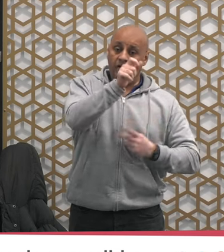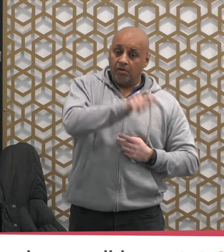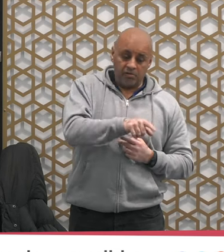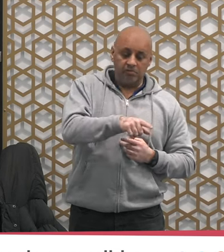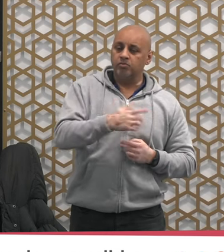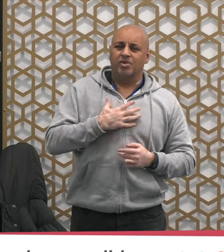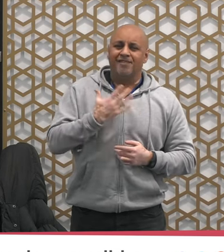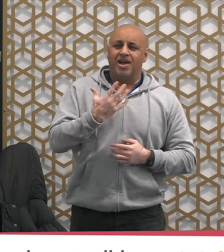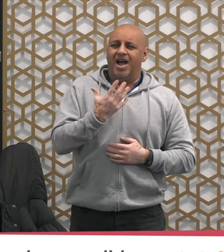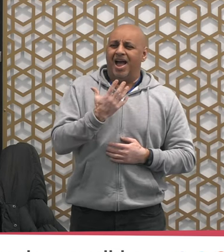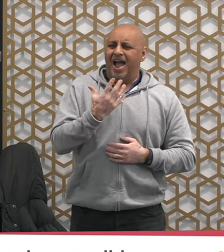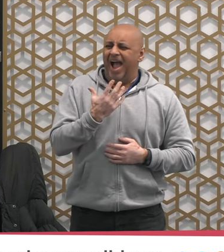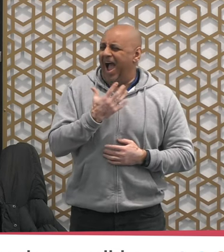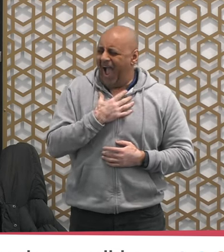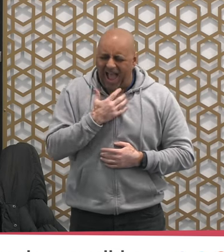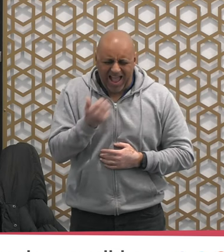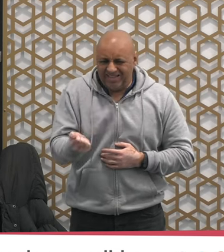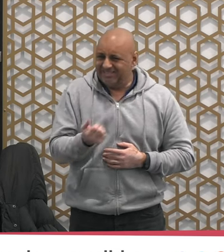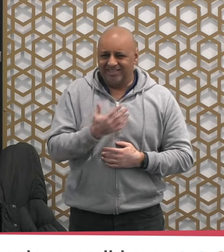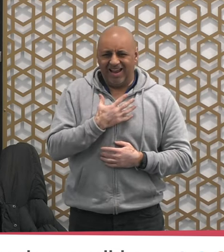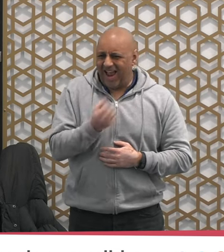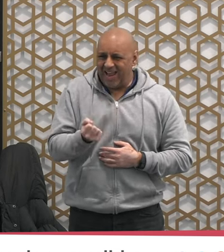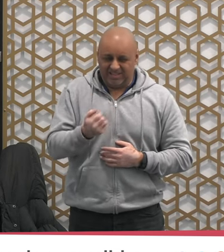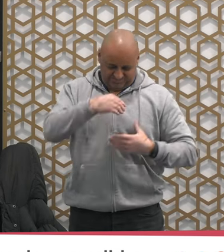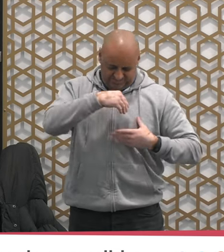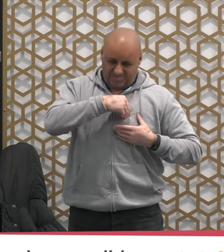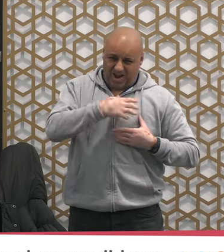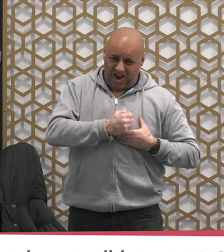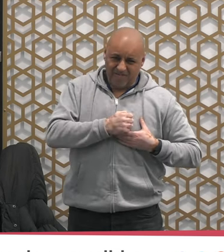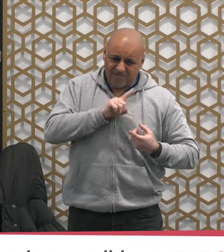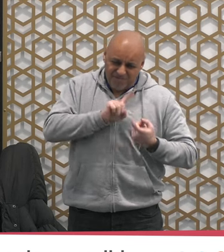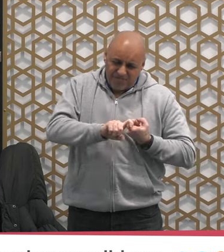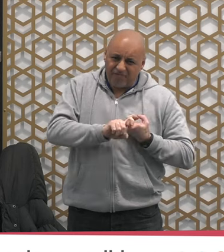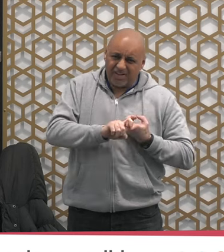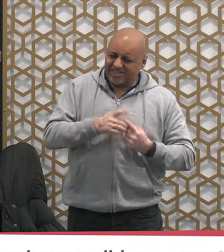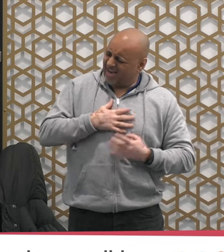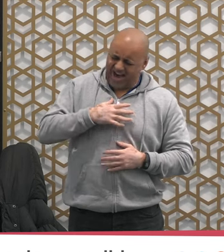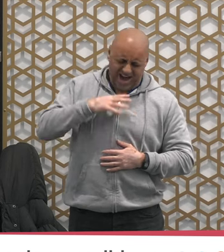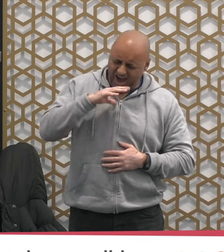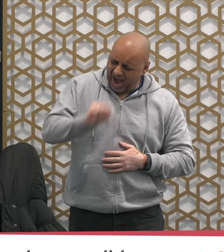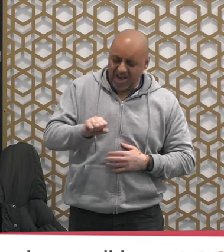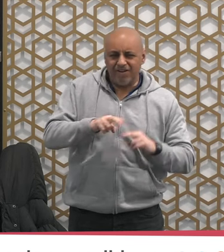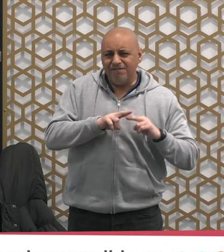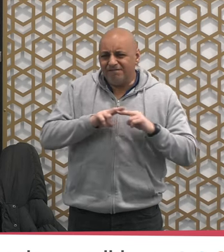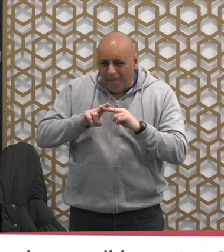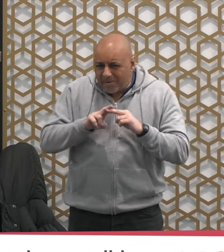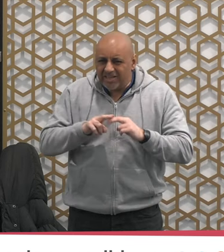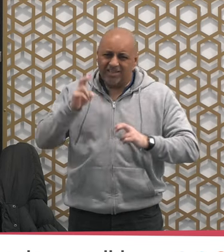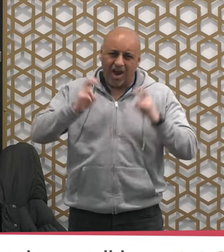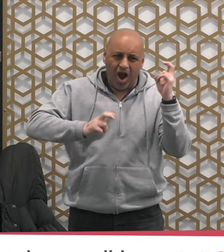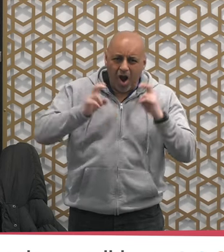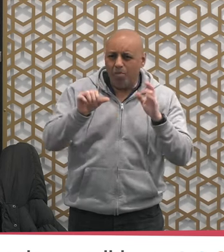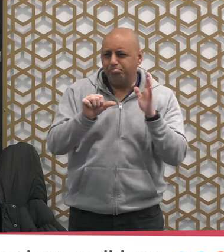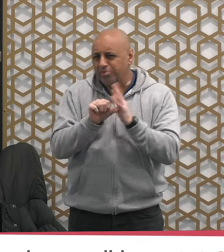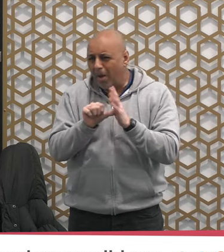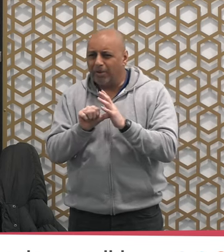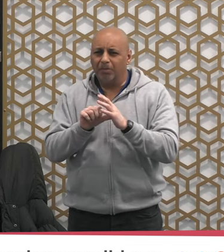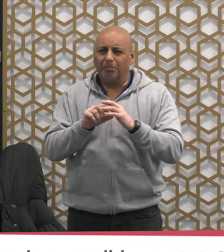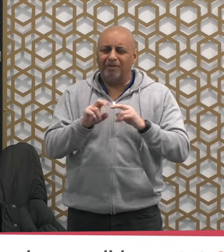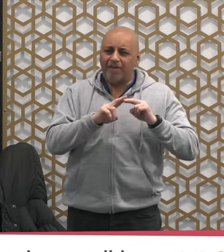subhanahu wa ta'ala does not forgive them in that night so that is the virtue of that night but does it mean